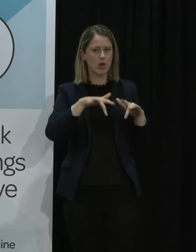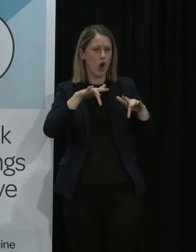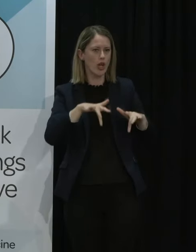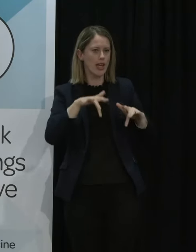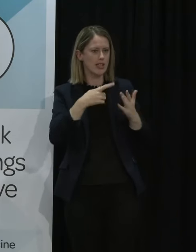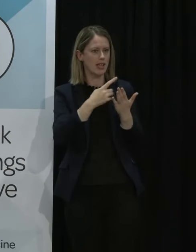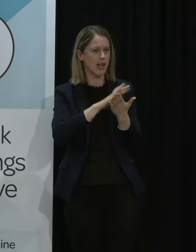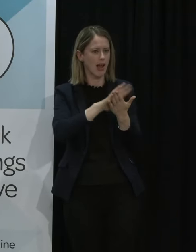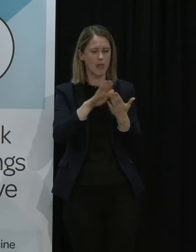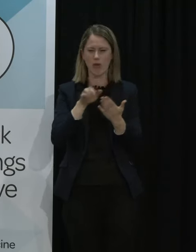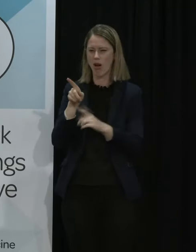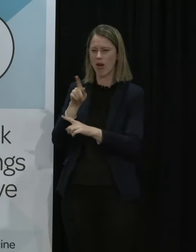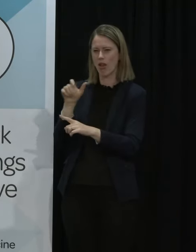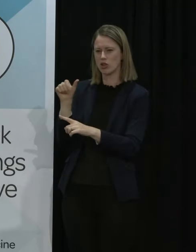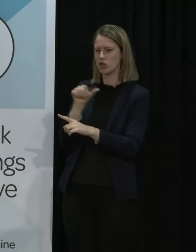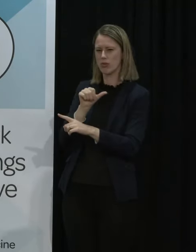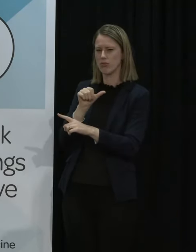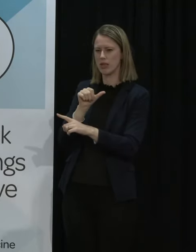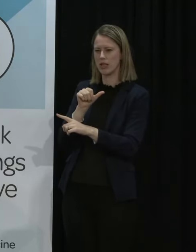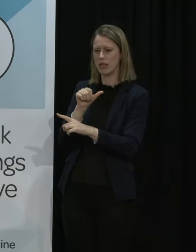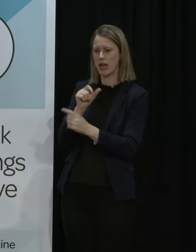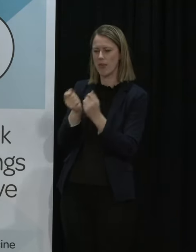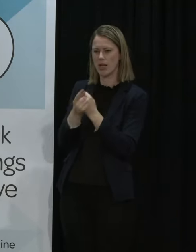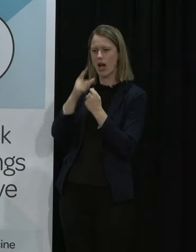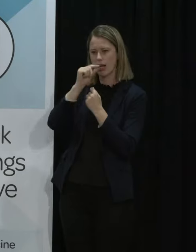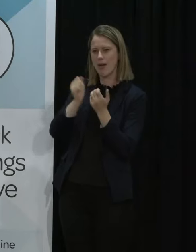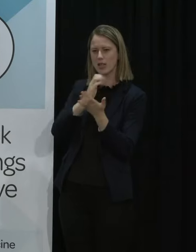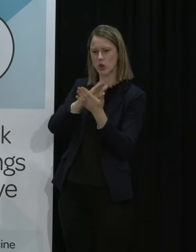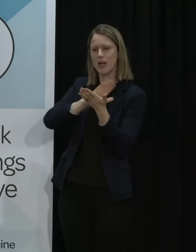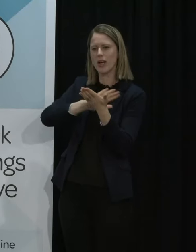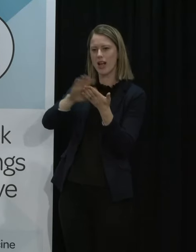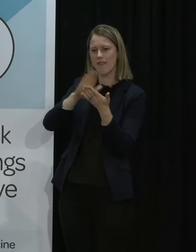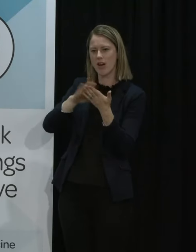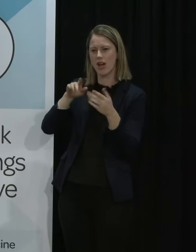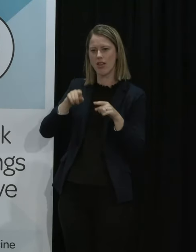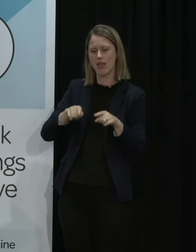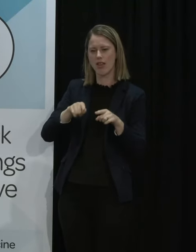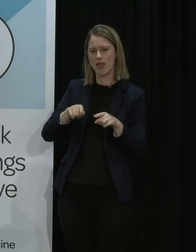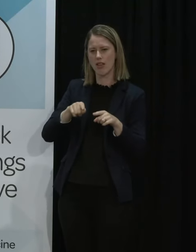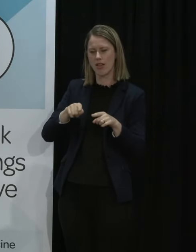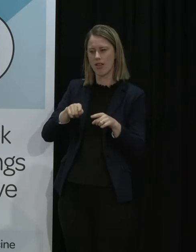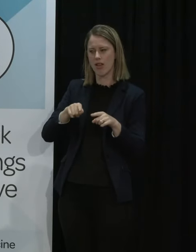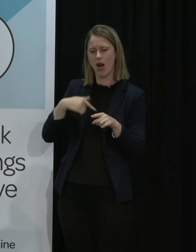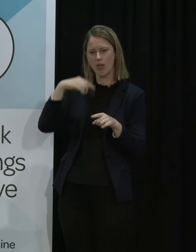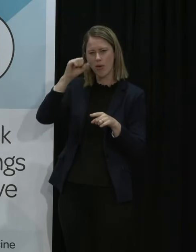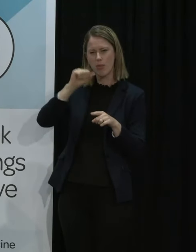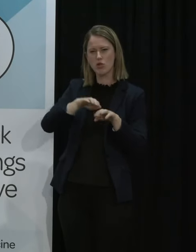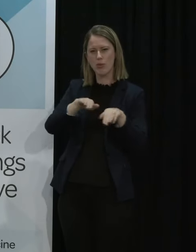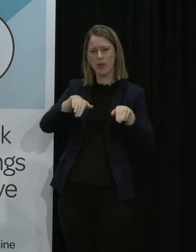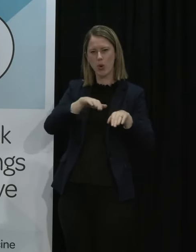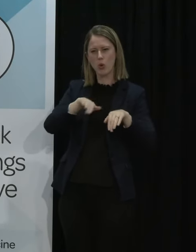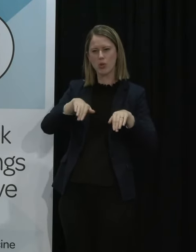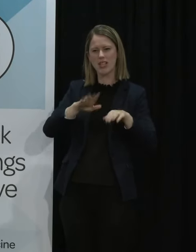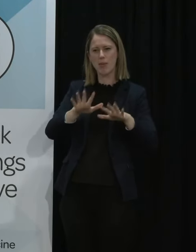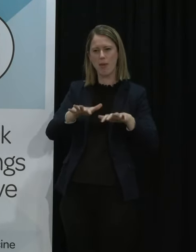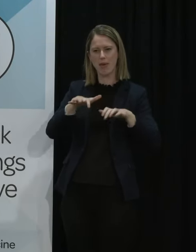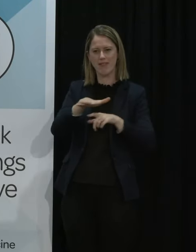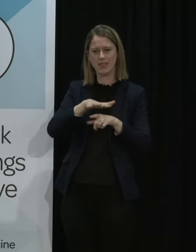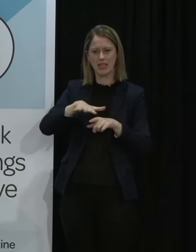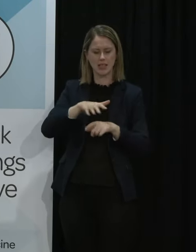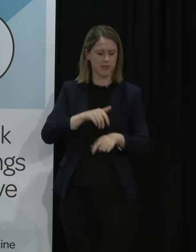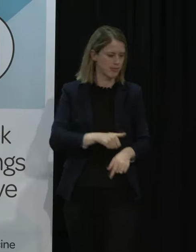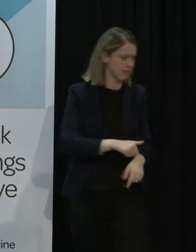oh that shouldn't be the that shouldn't be the case I can make sure that we clarify that my recollection is they're all counted under public facilities